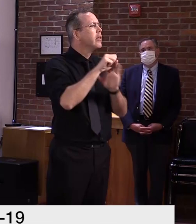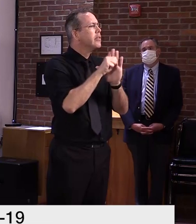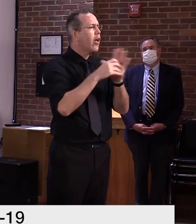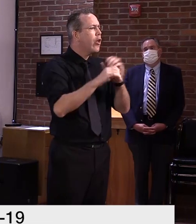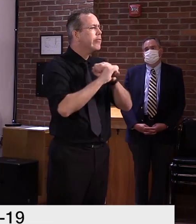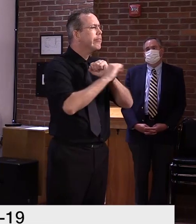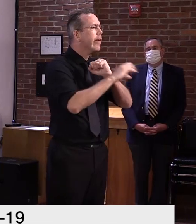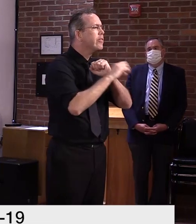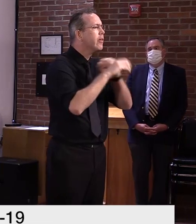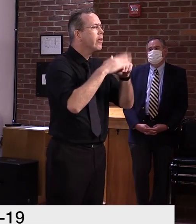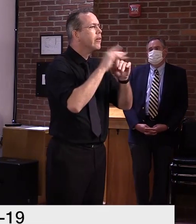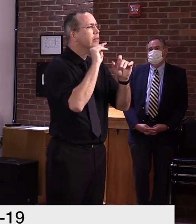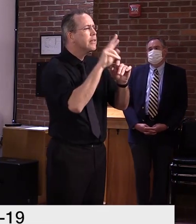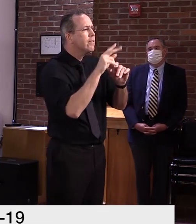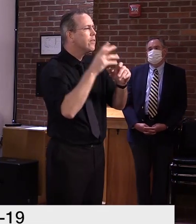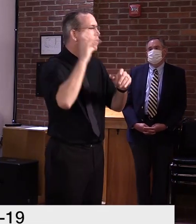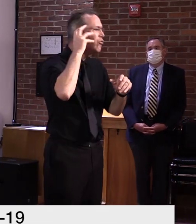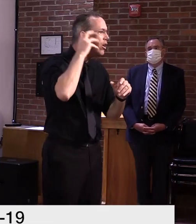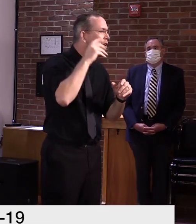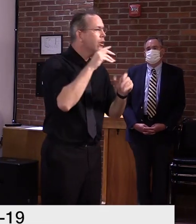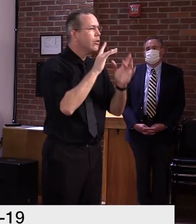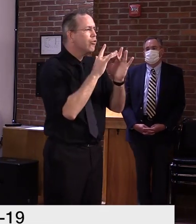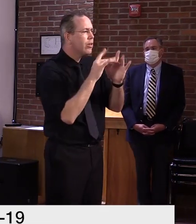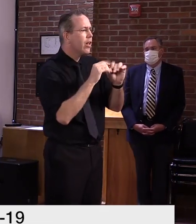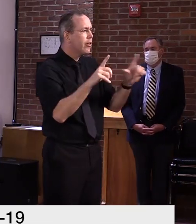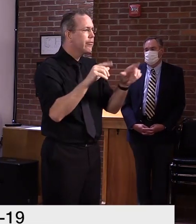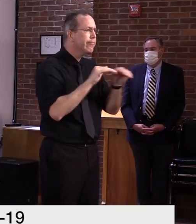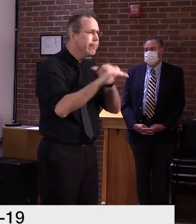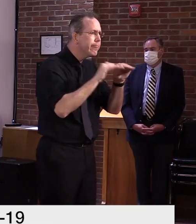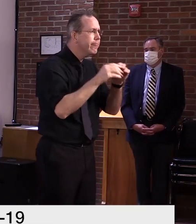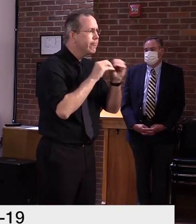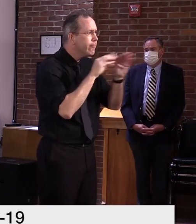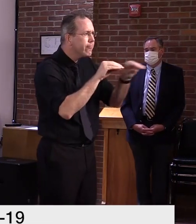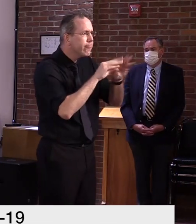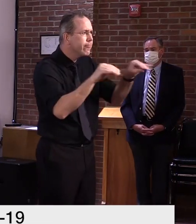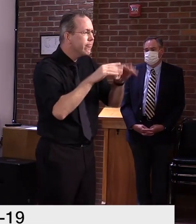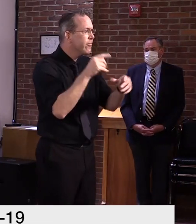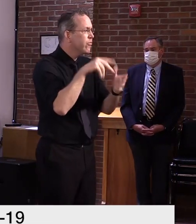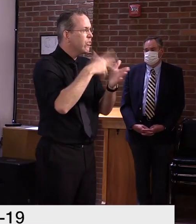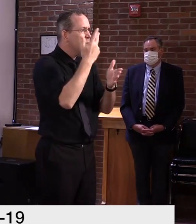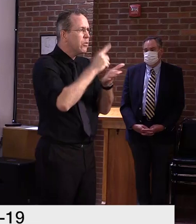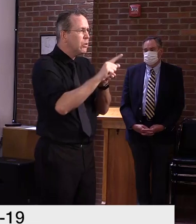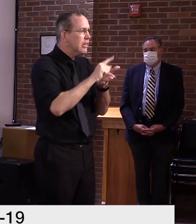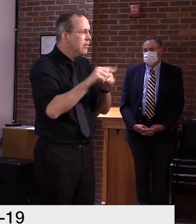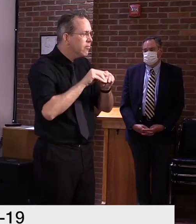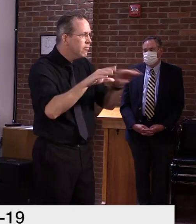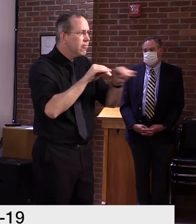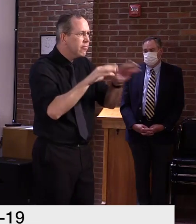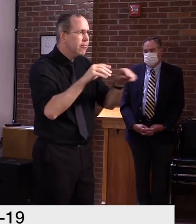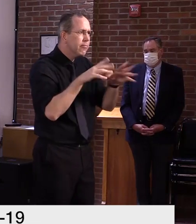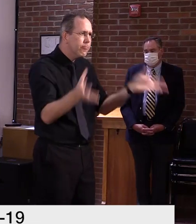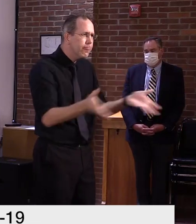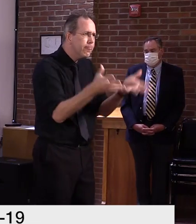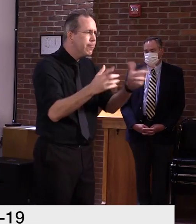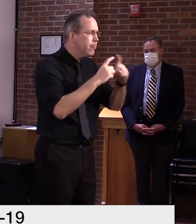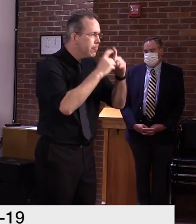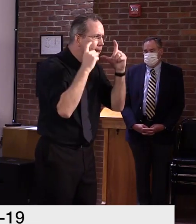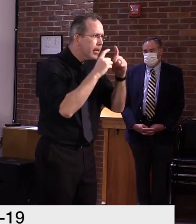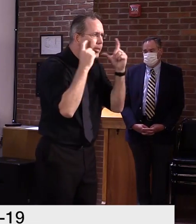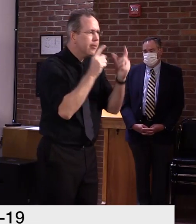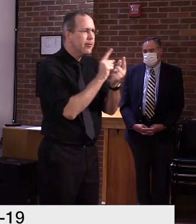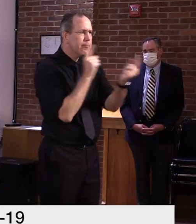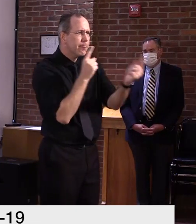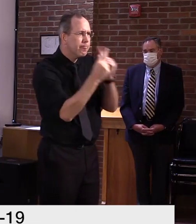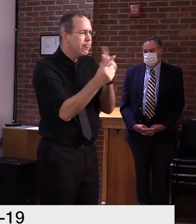previous weeks and saying, uh, that masks make a difference and you should be wearing a mask. I think that provides leadership. Um, so